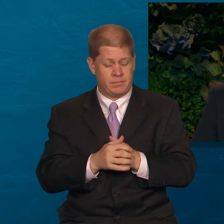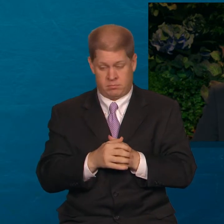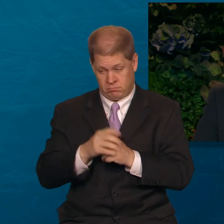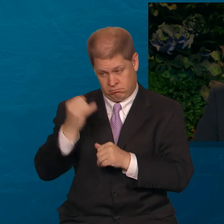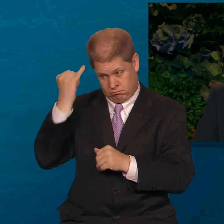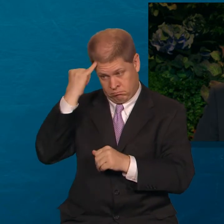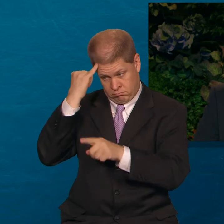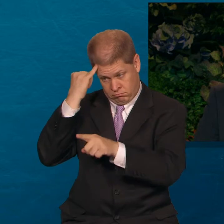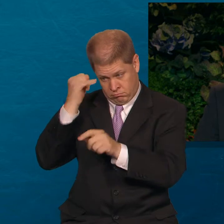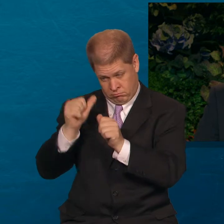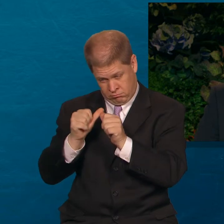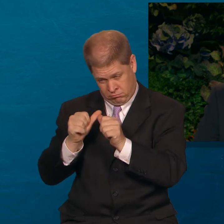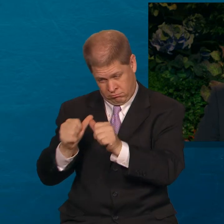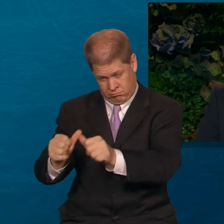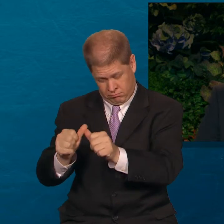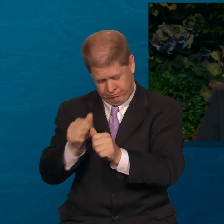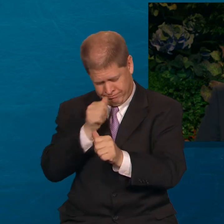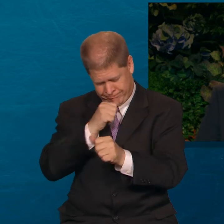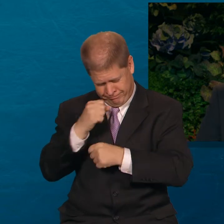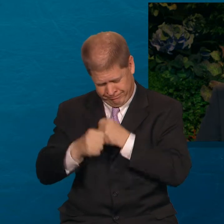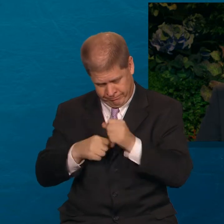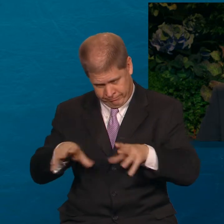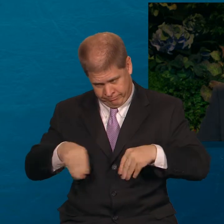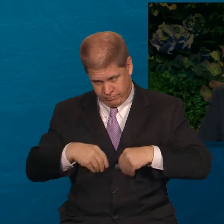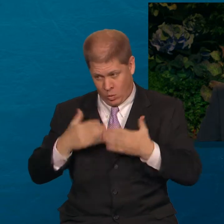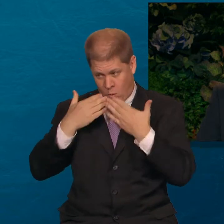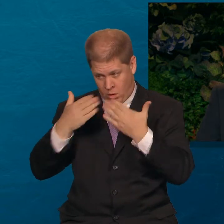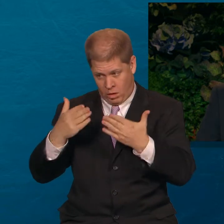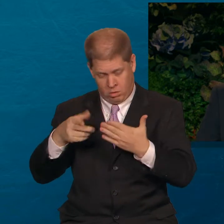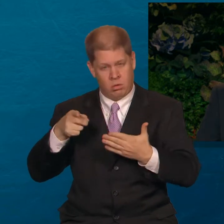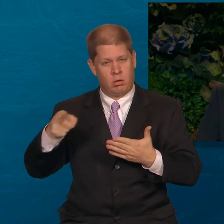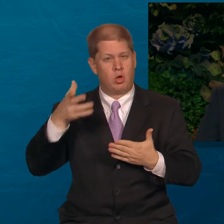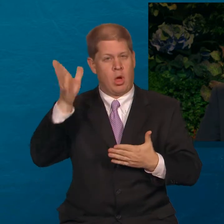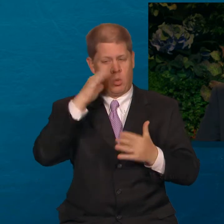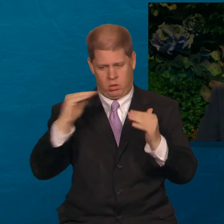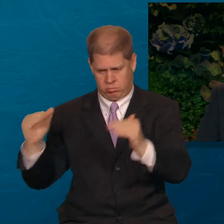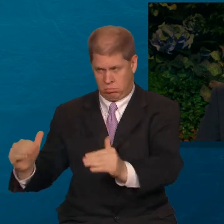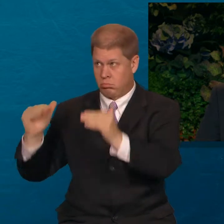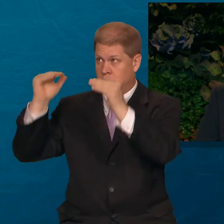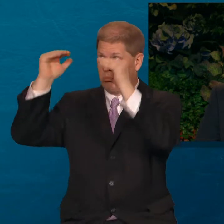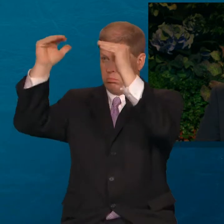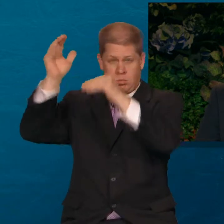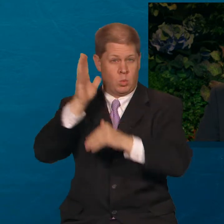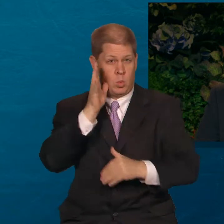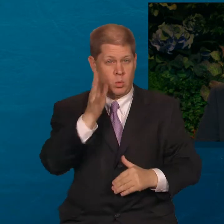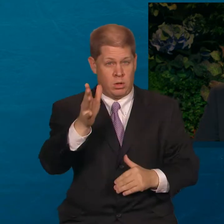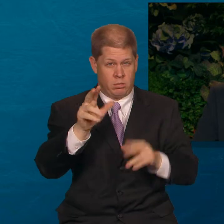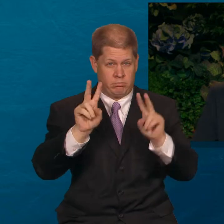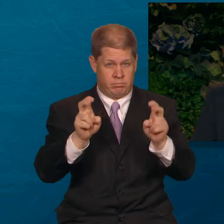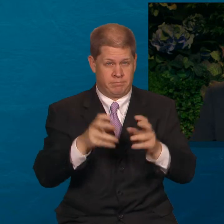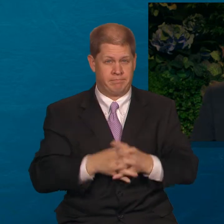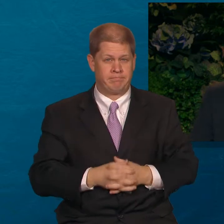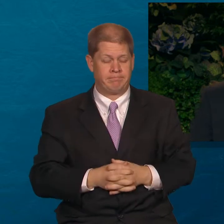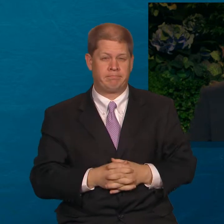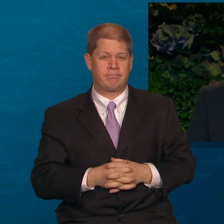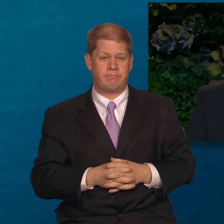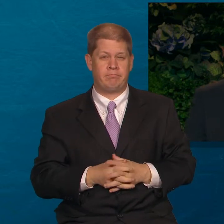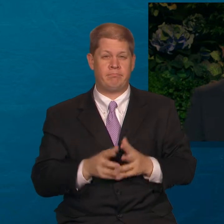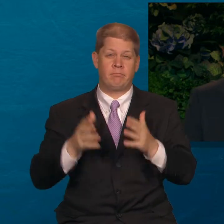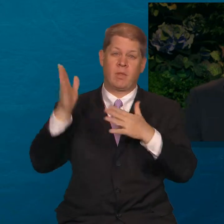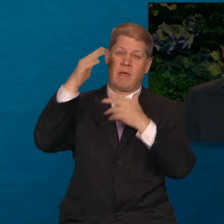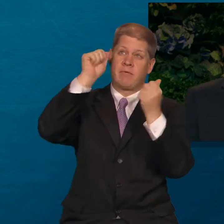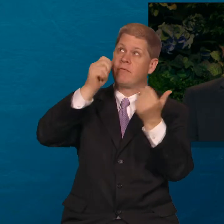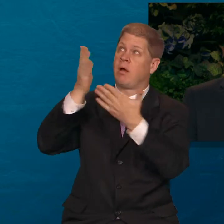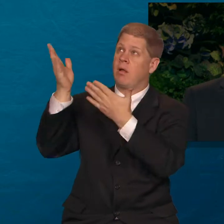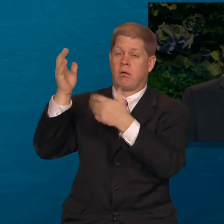moment, and then, if thou endure it well, God shall exalt thee on high. Heavenly Father